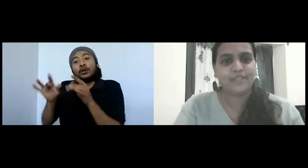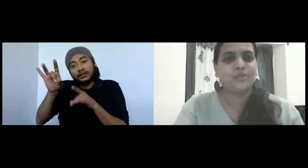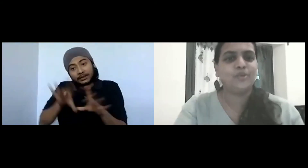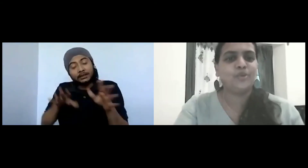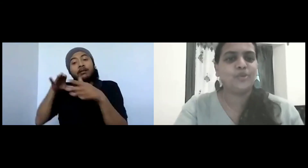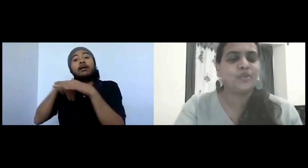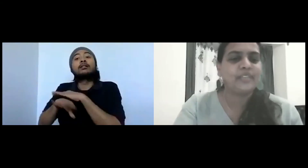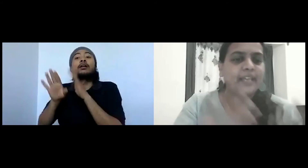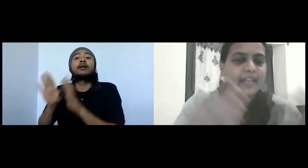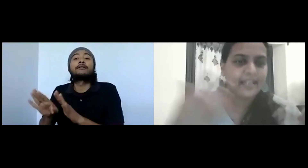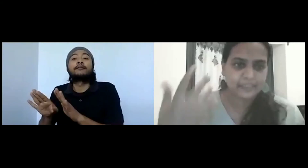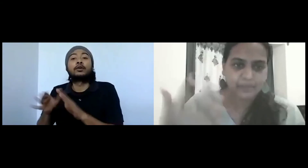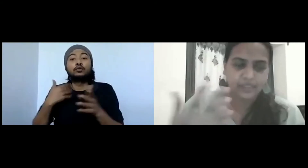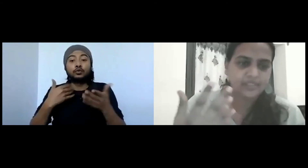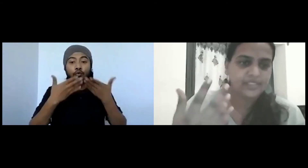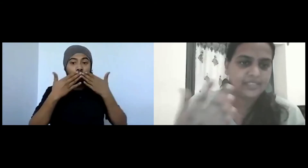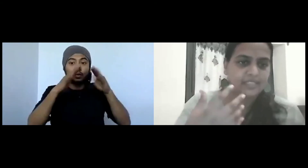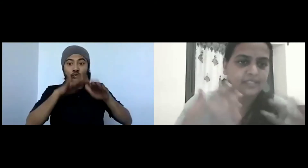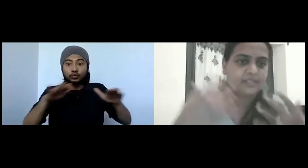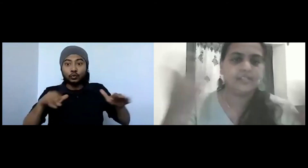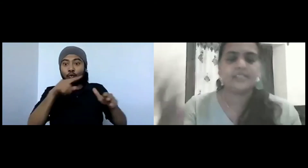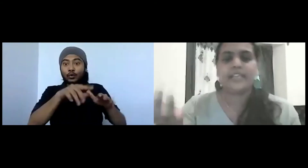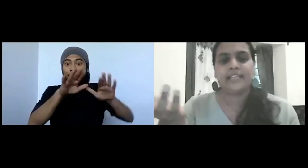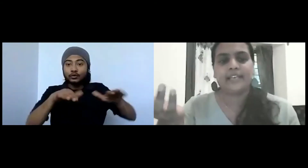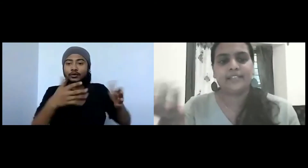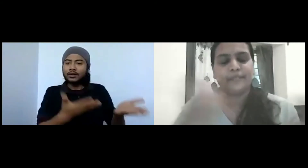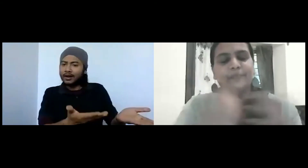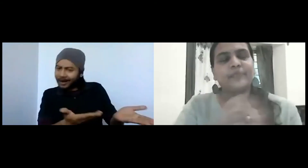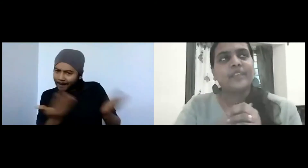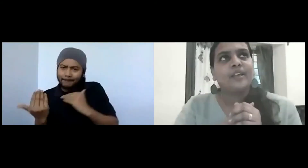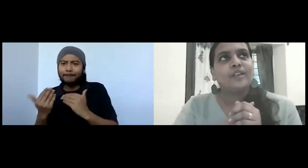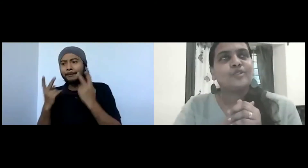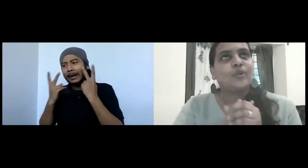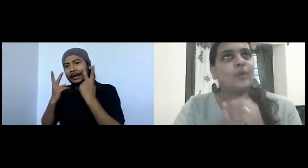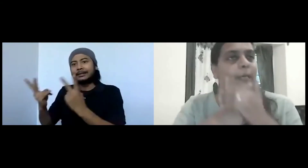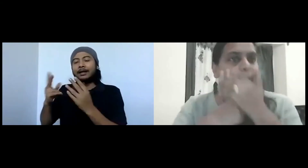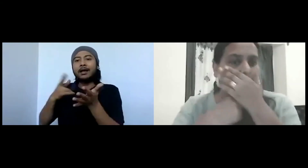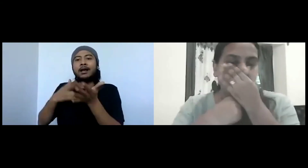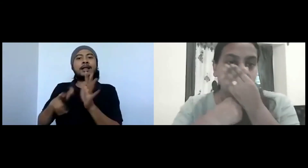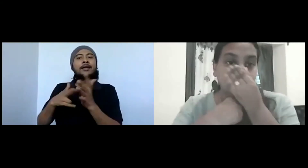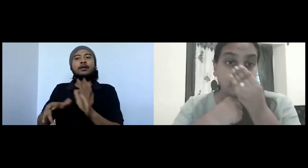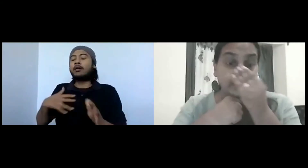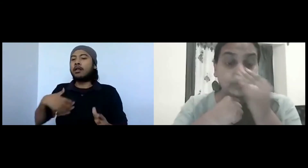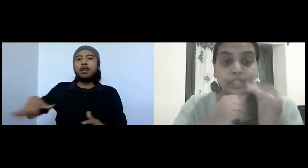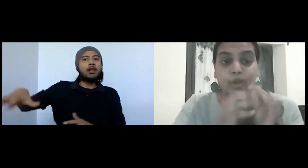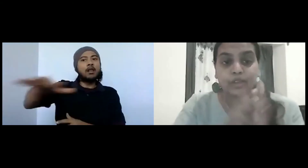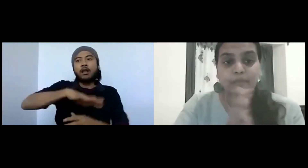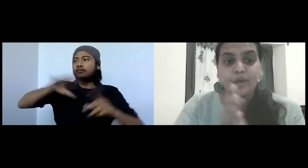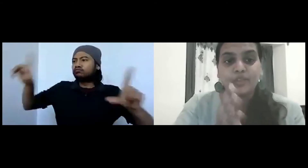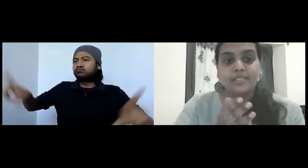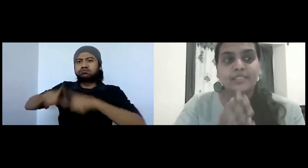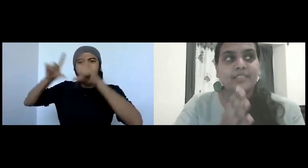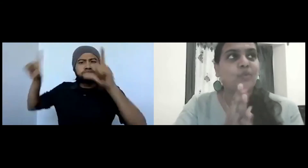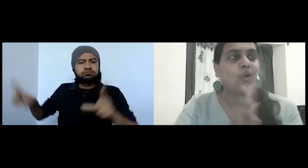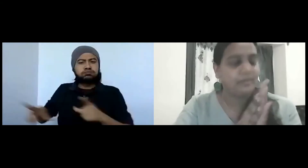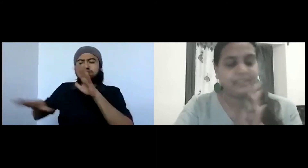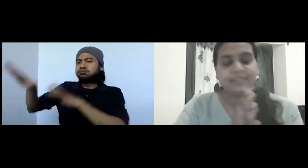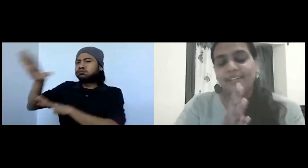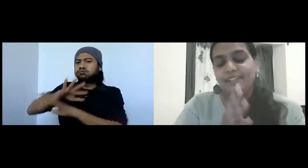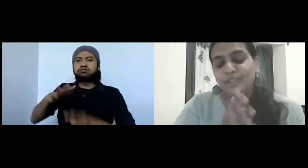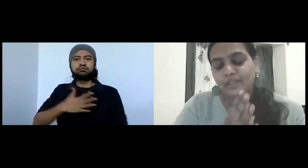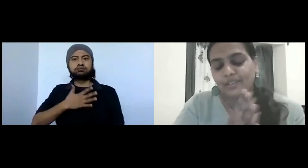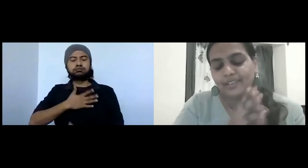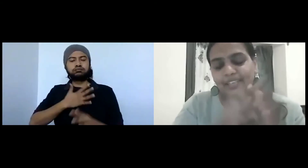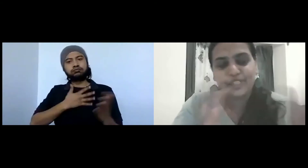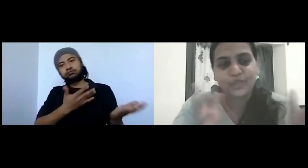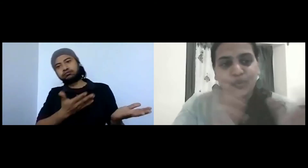children to go there and experience nature in its entirety. So the moment we talked about city, I mean,